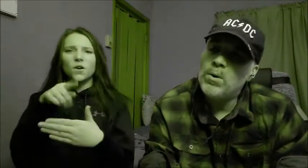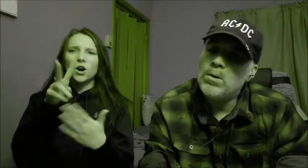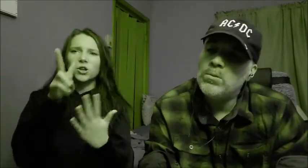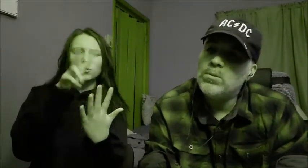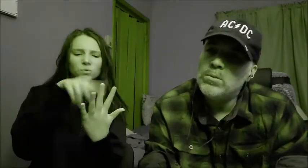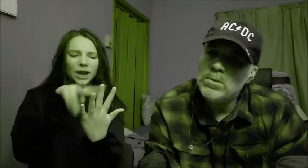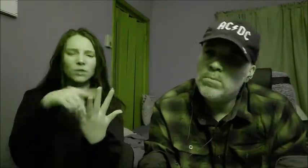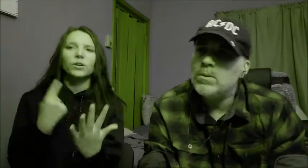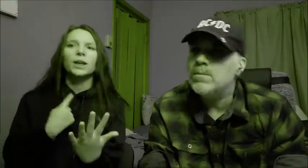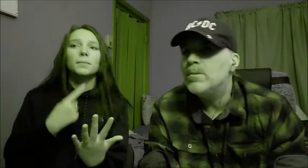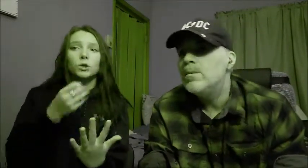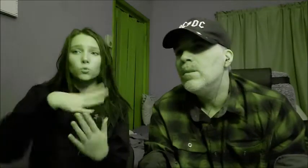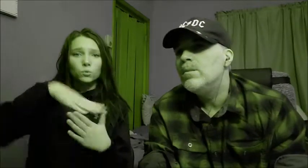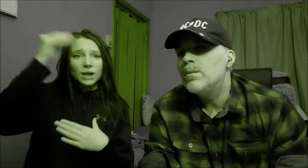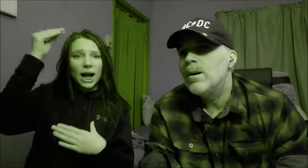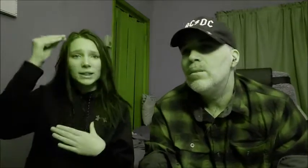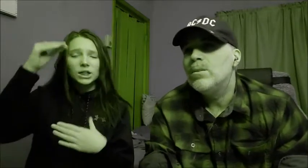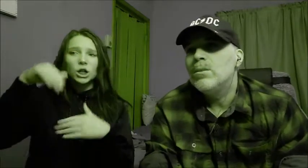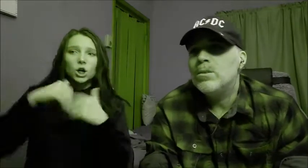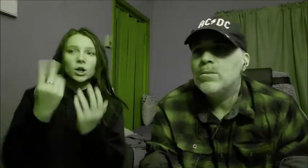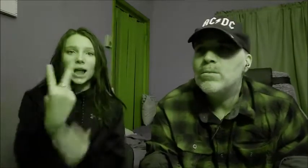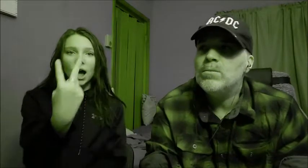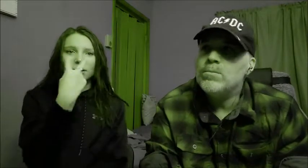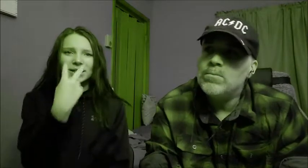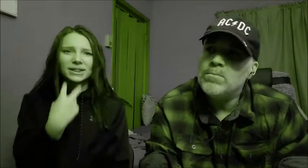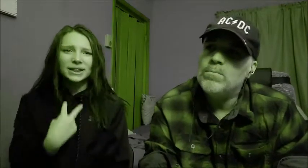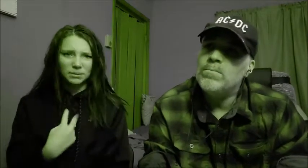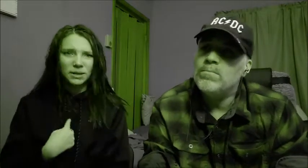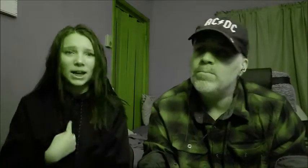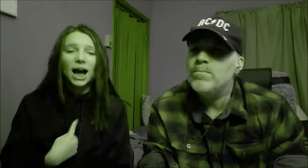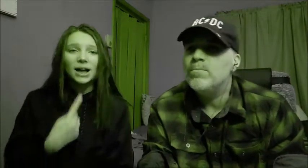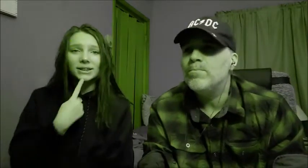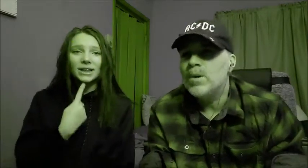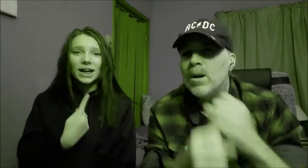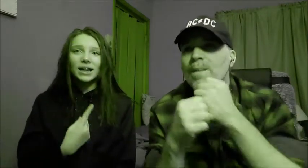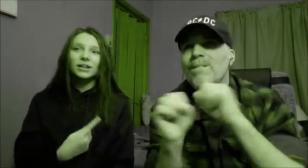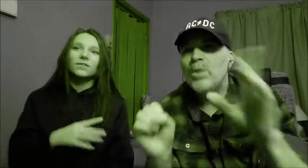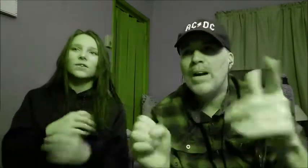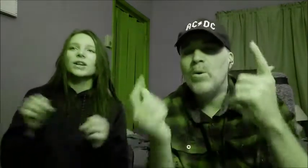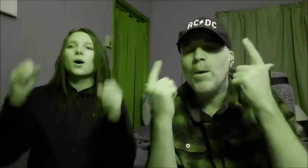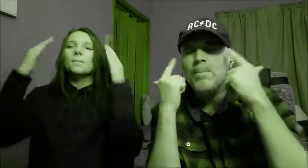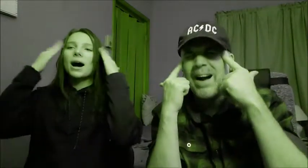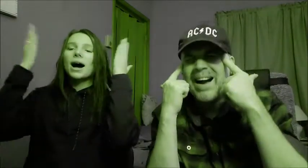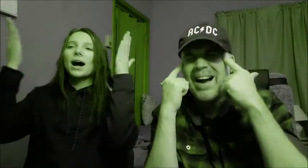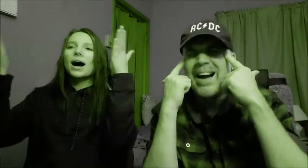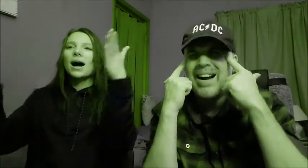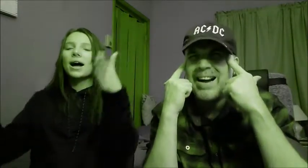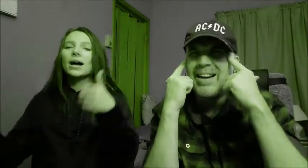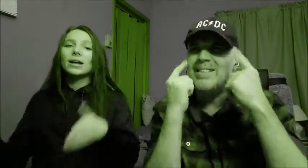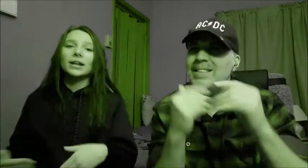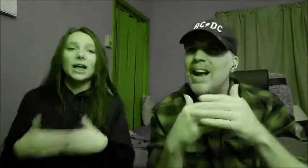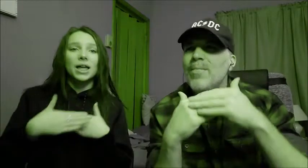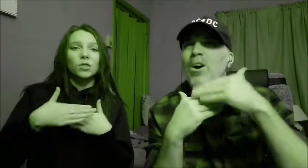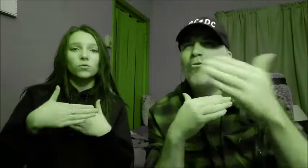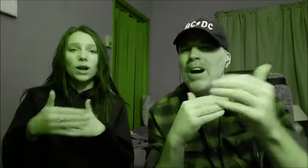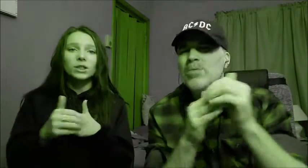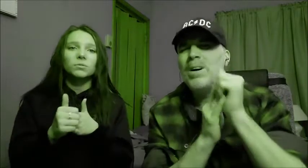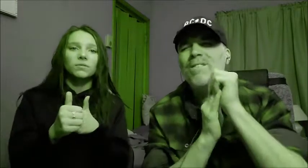when you can read me, you just have to learn how to see me I say, free your mind, and the rest